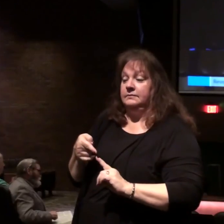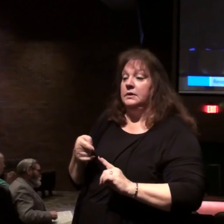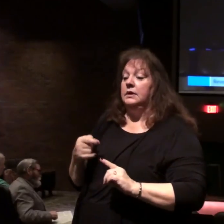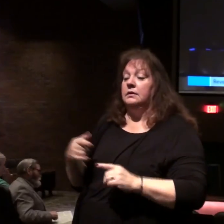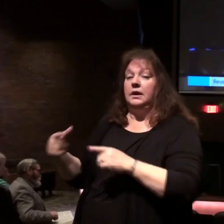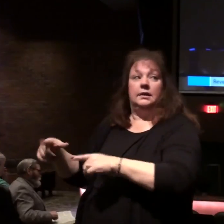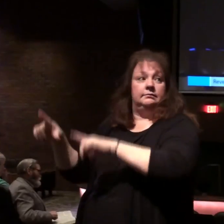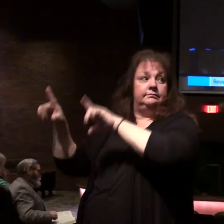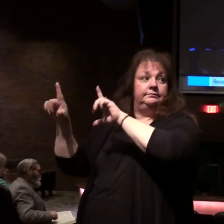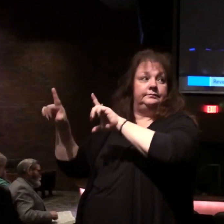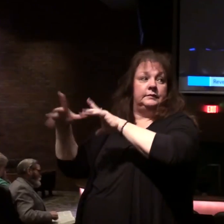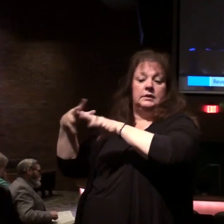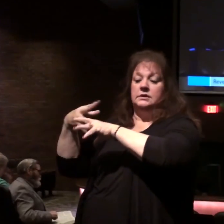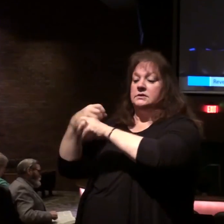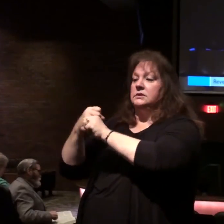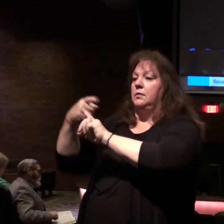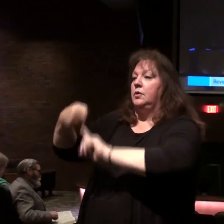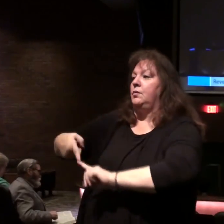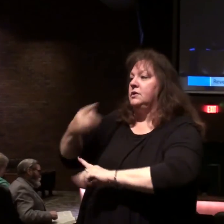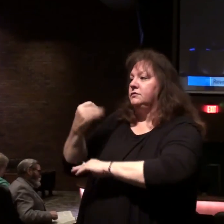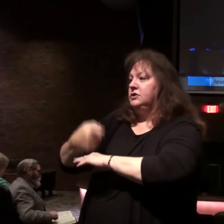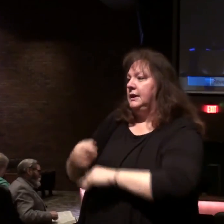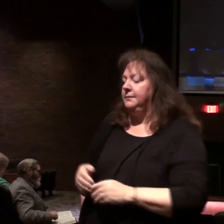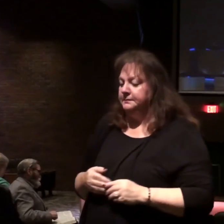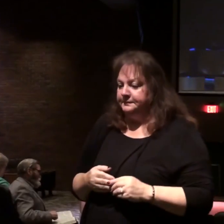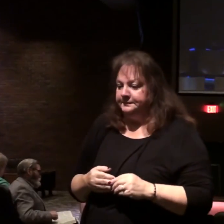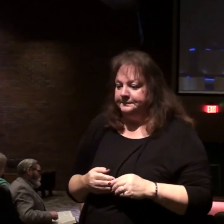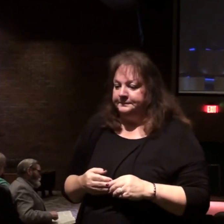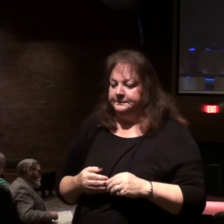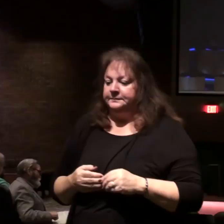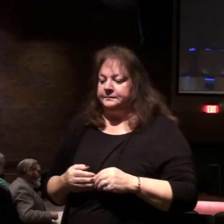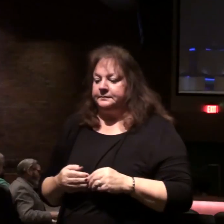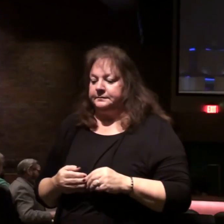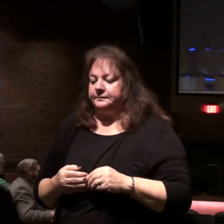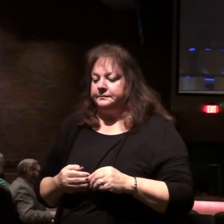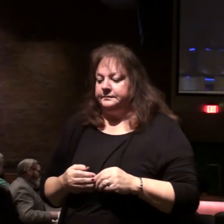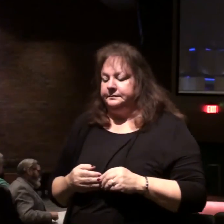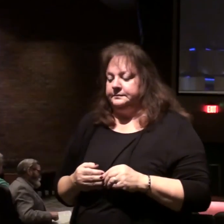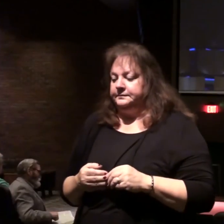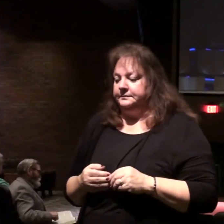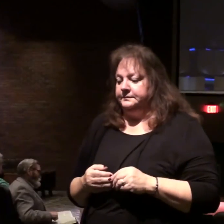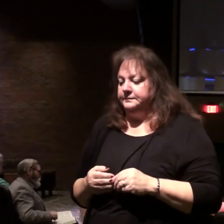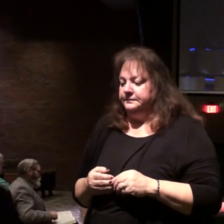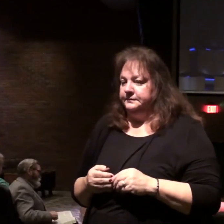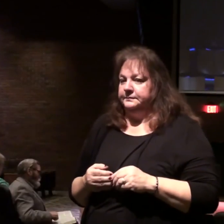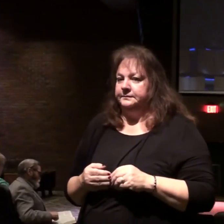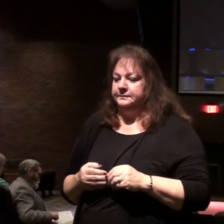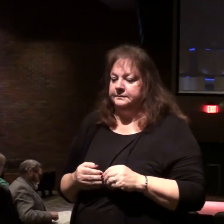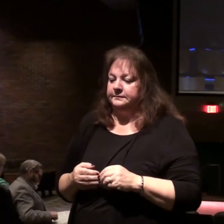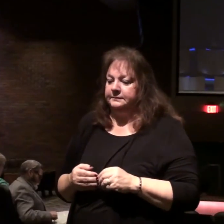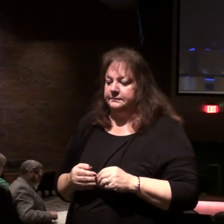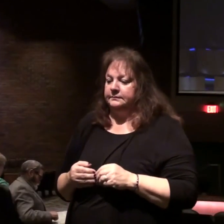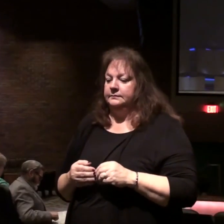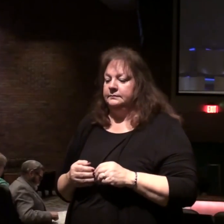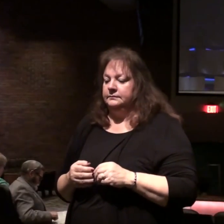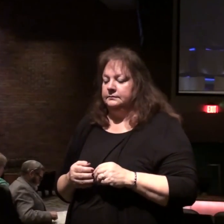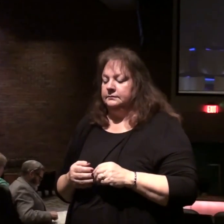all right let's put up the summary points if we could just to remind you of these things